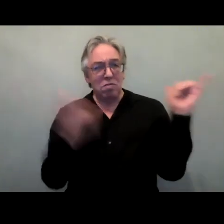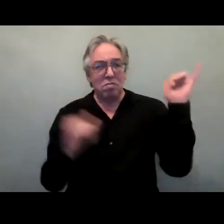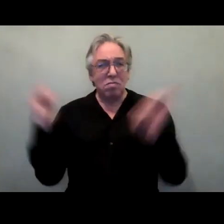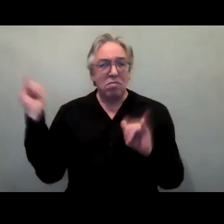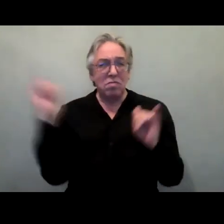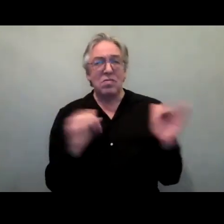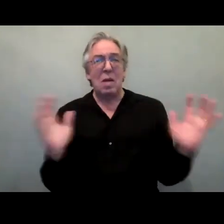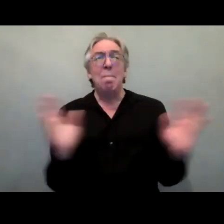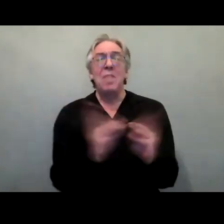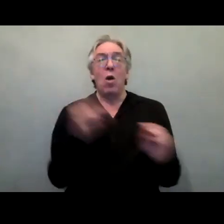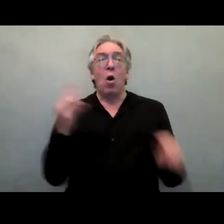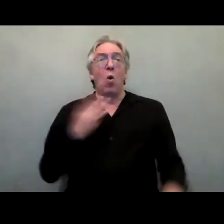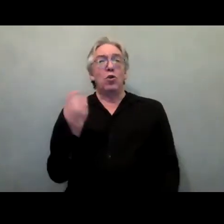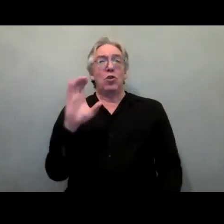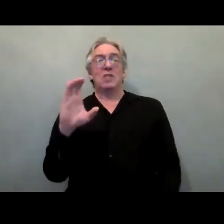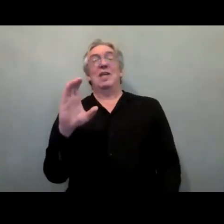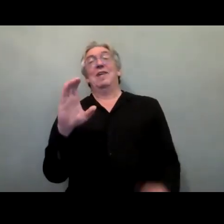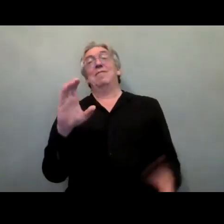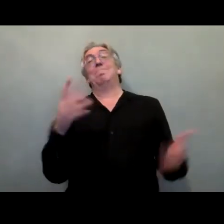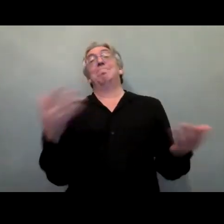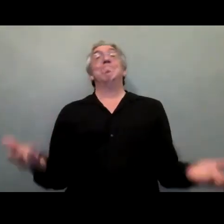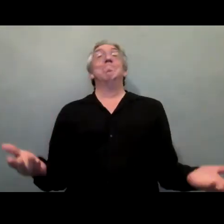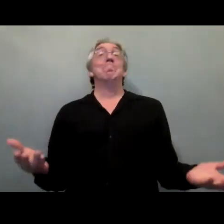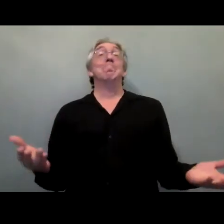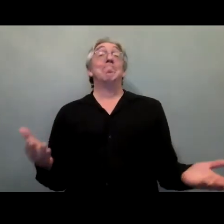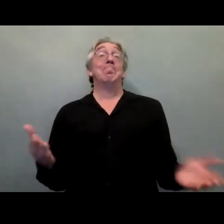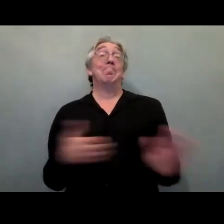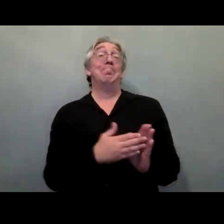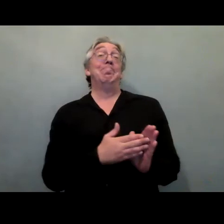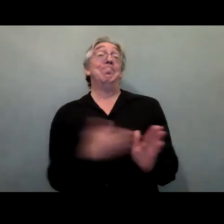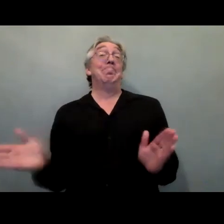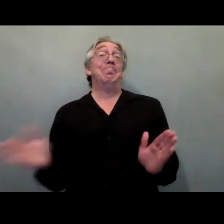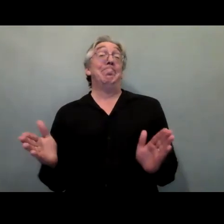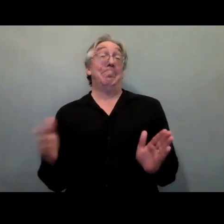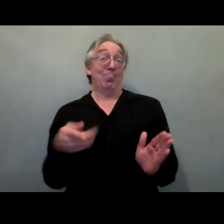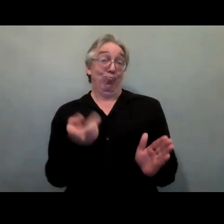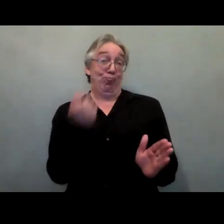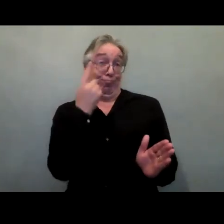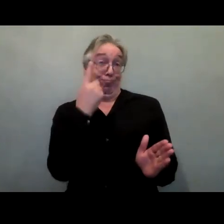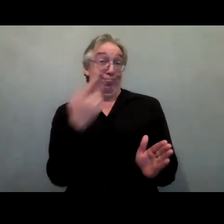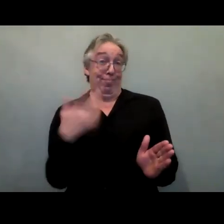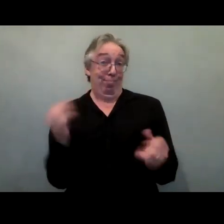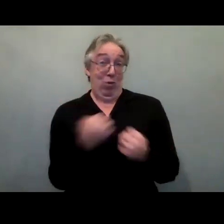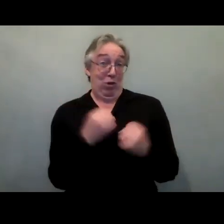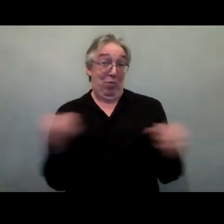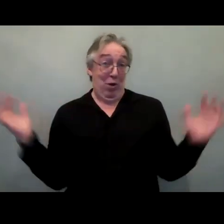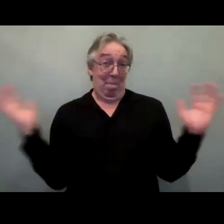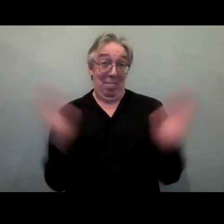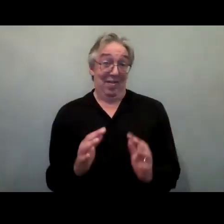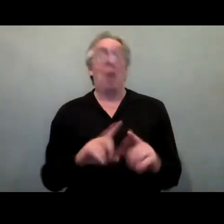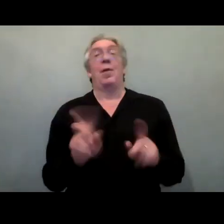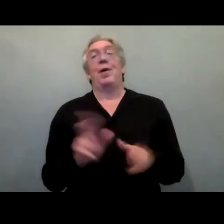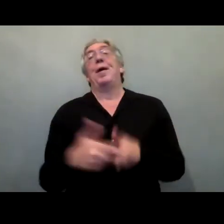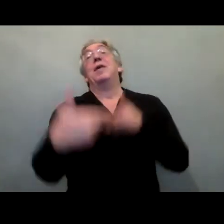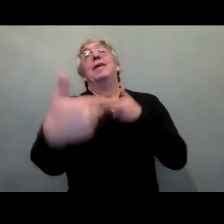And it's a shame that we haven't been able to meet this year, but we are able to meet virtually and we're still